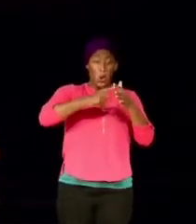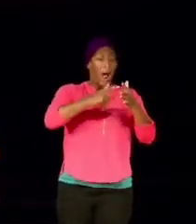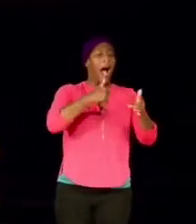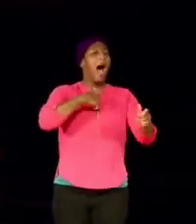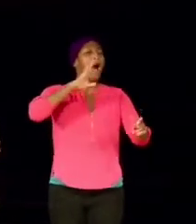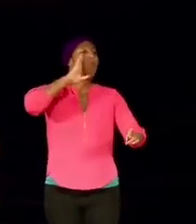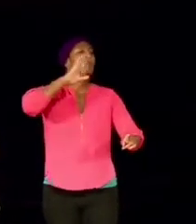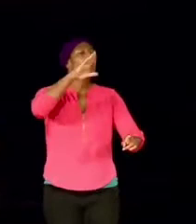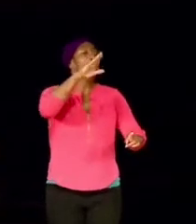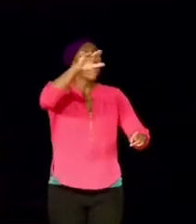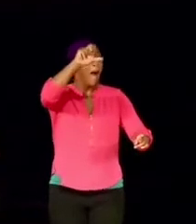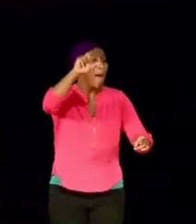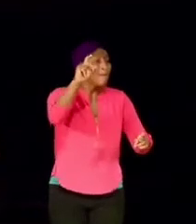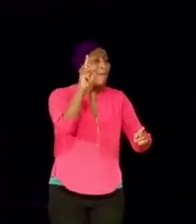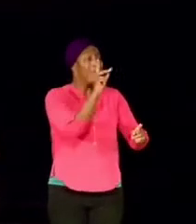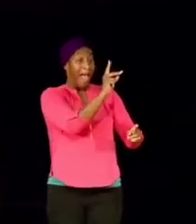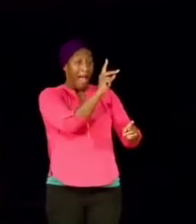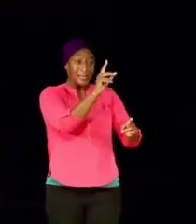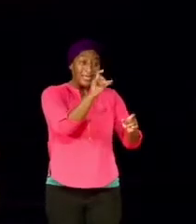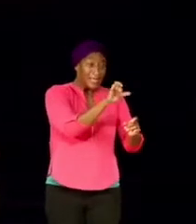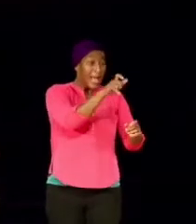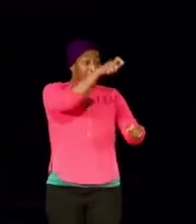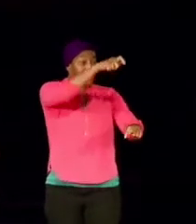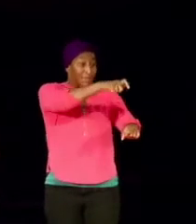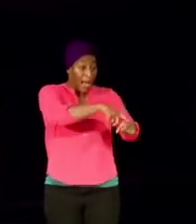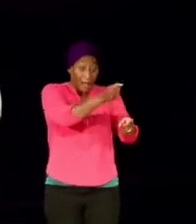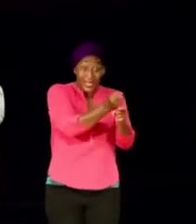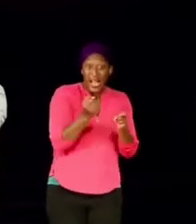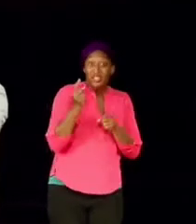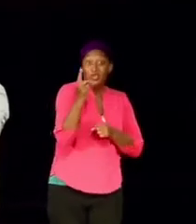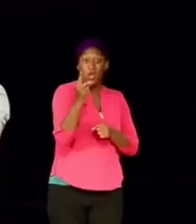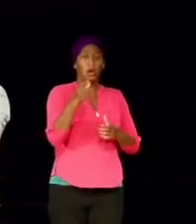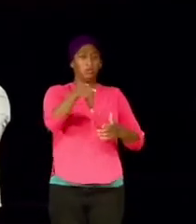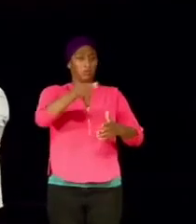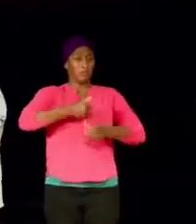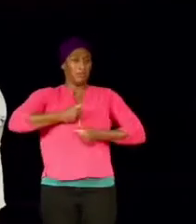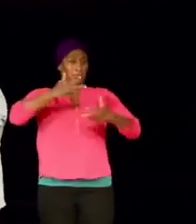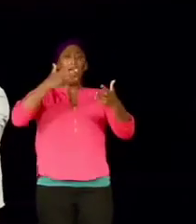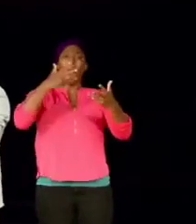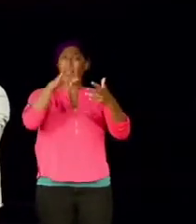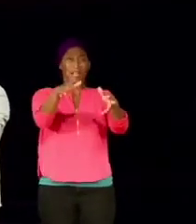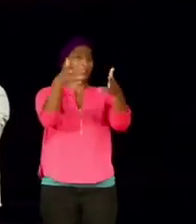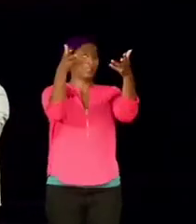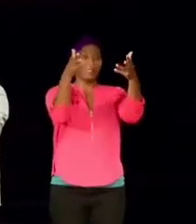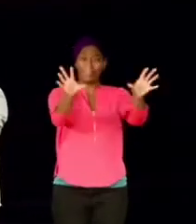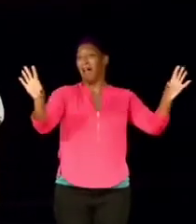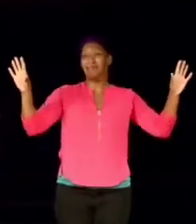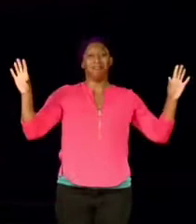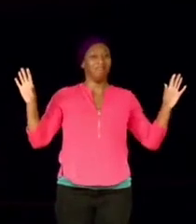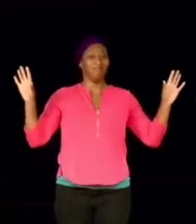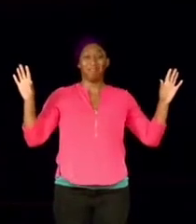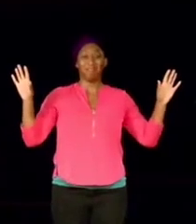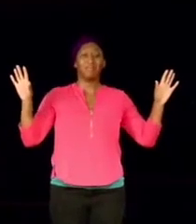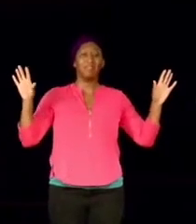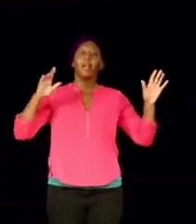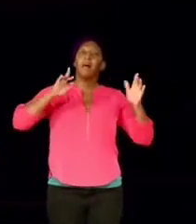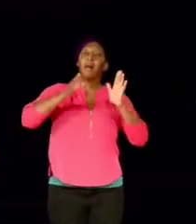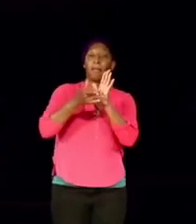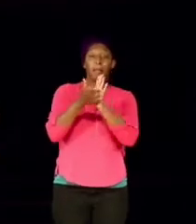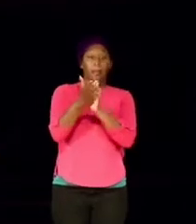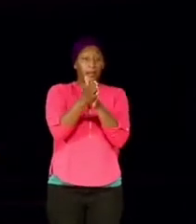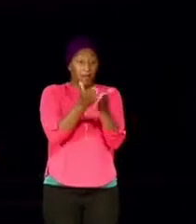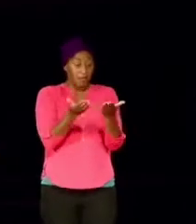return this time next year. Somebody shout out, it is done. See, biblically,